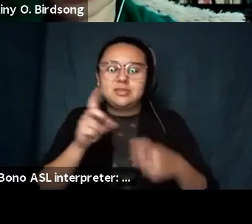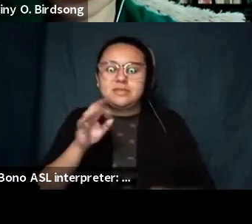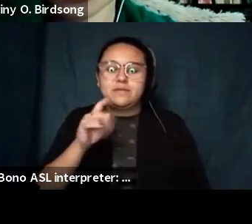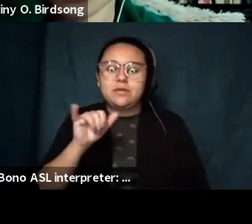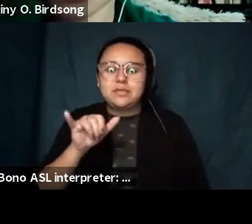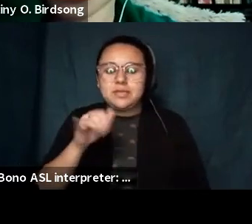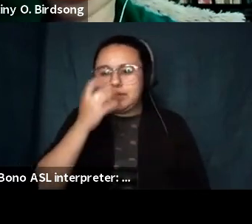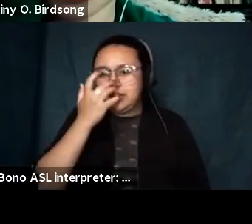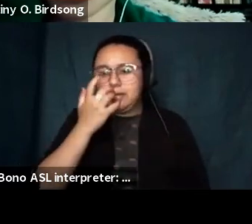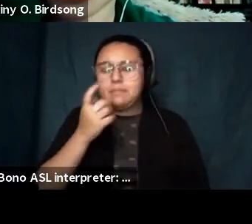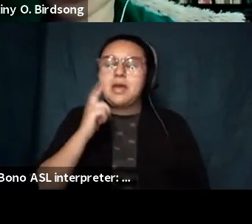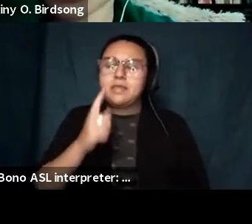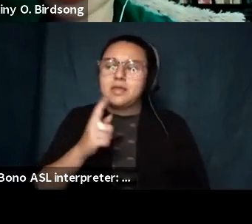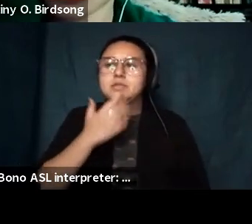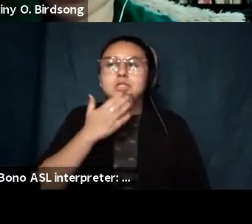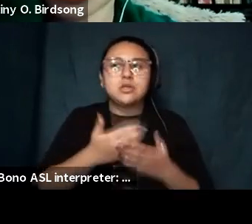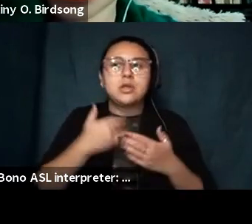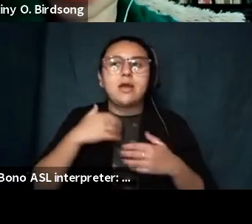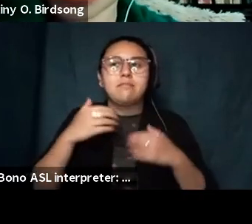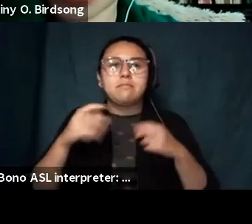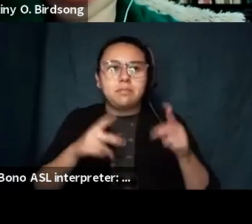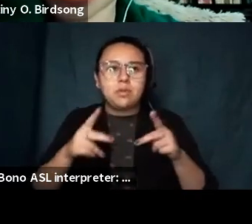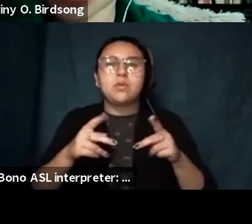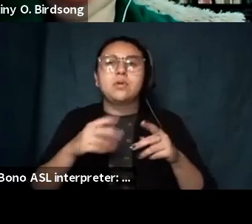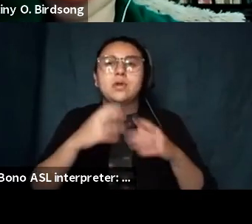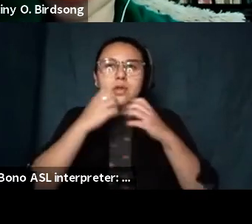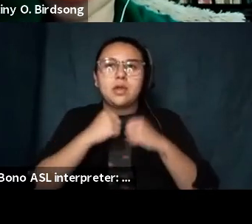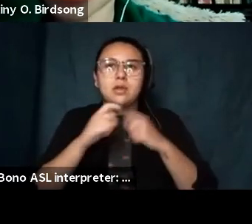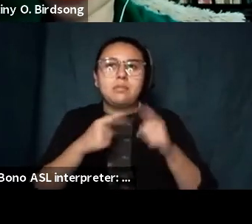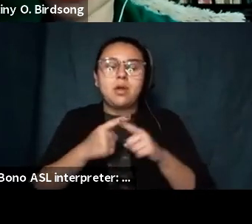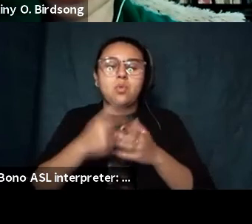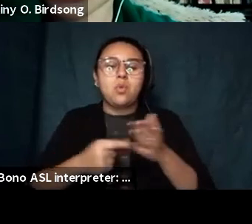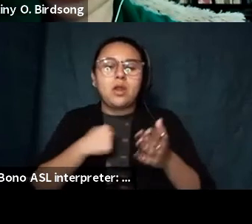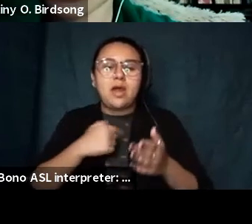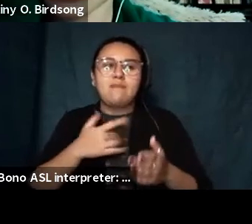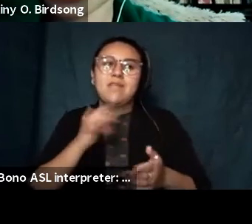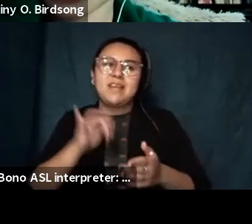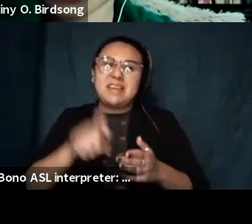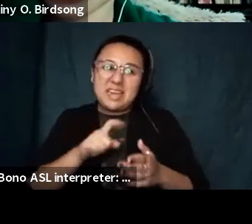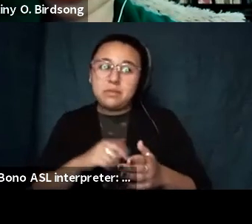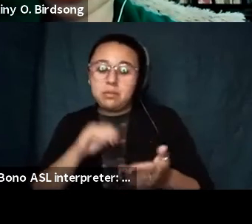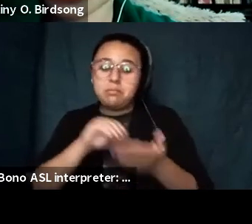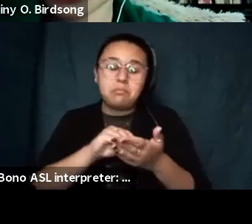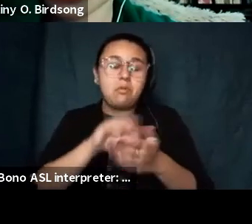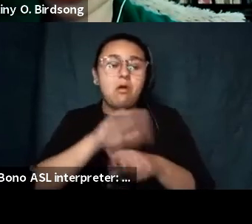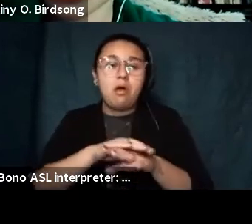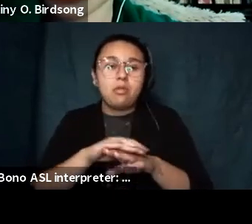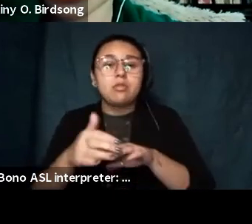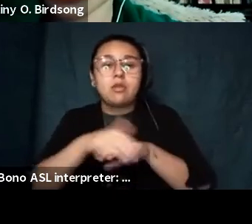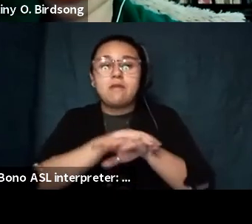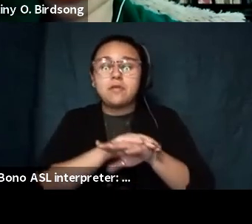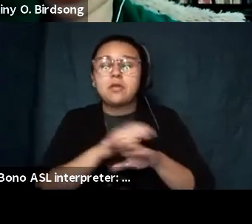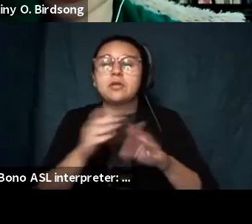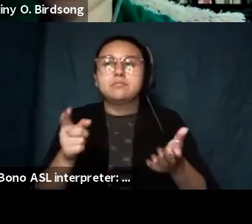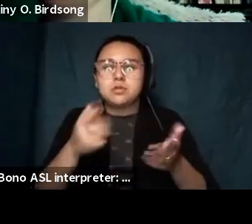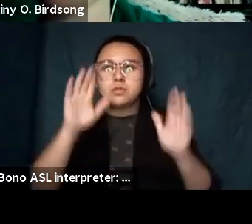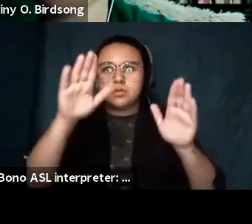have people who cared about um what i felt like needed to end up on the cover and the thing that was really great is this was a really young photographer